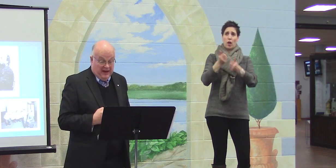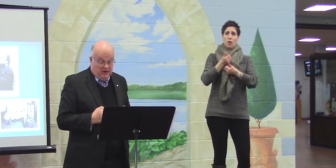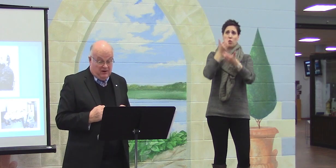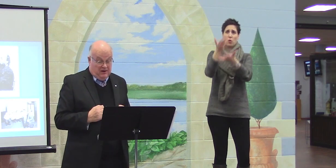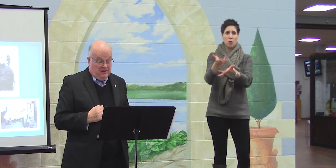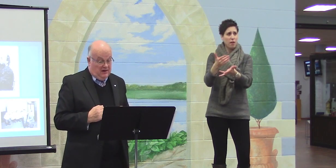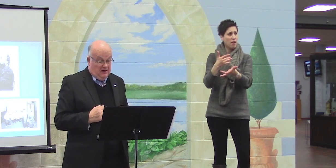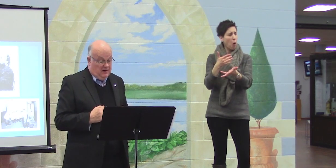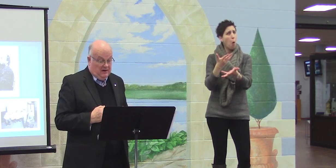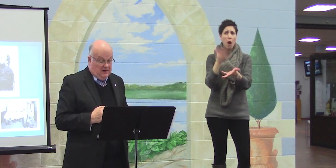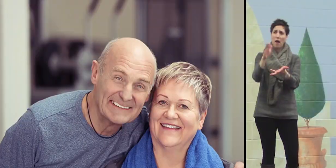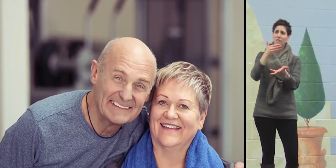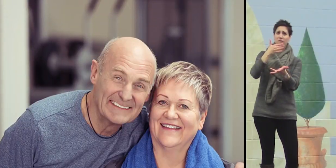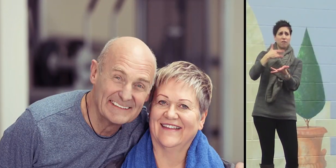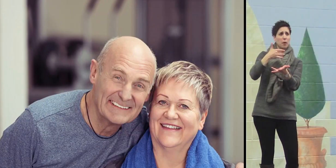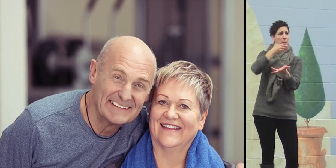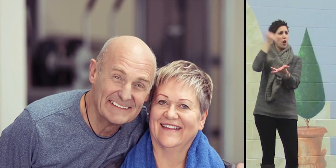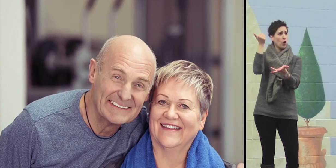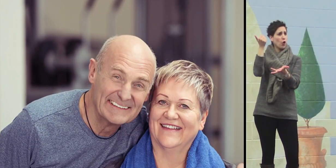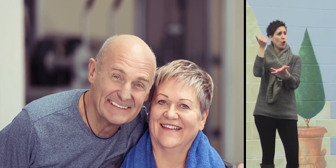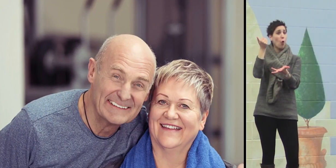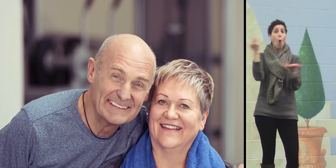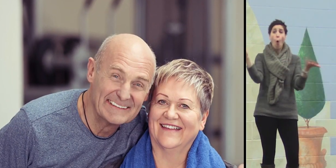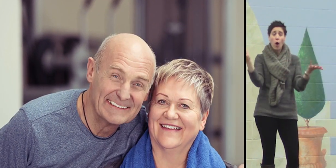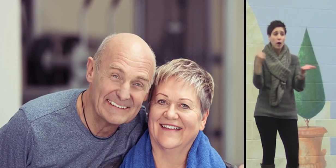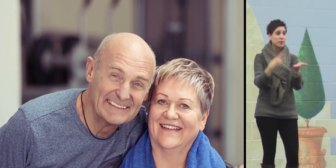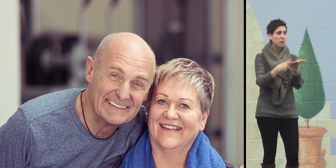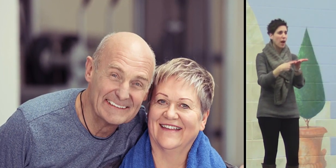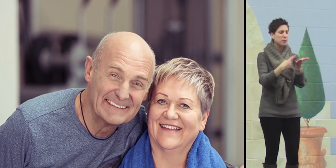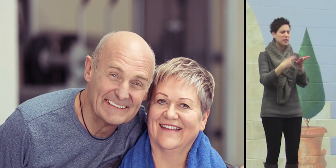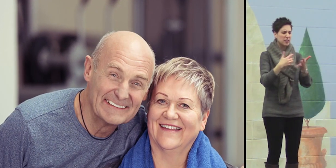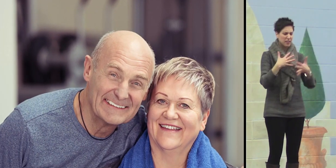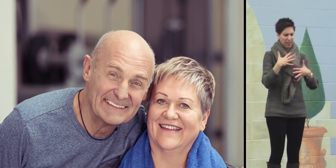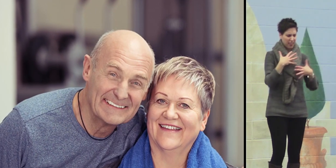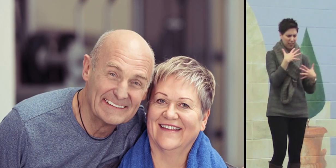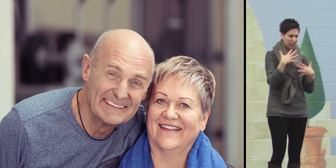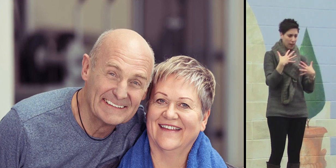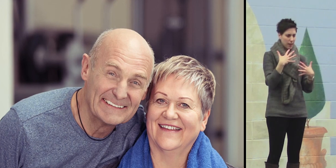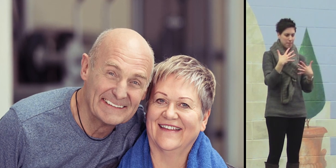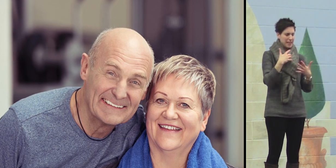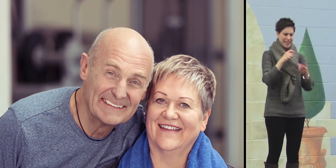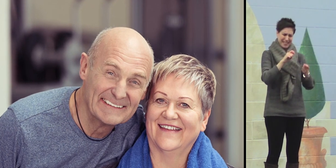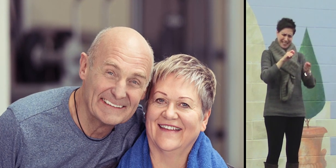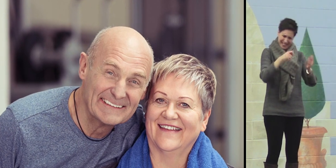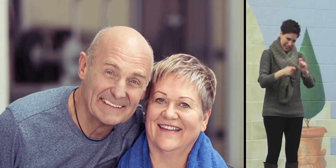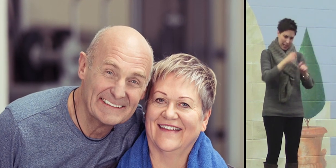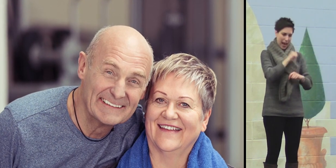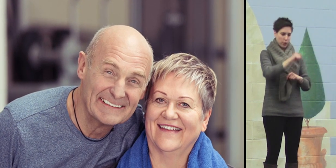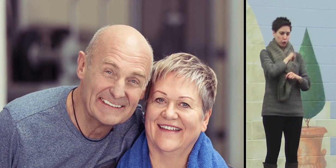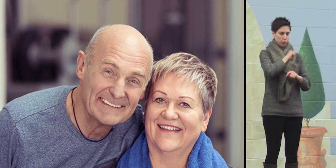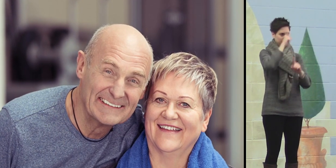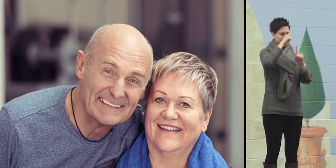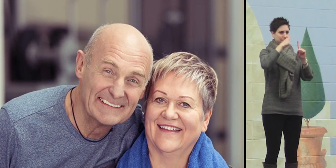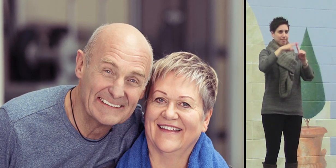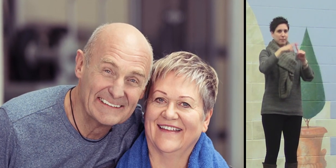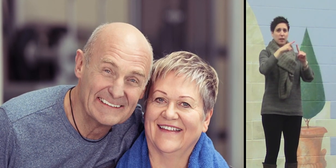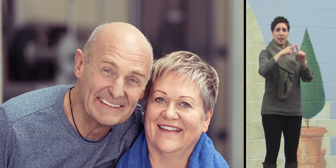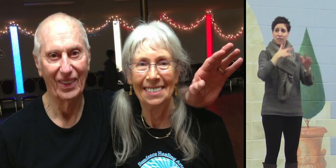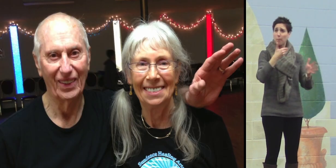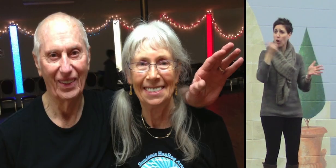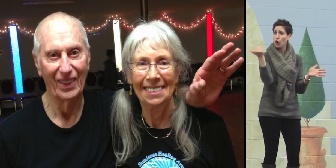feel better by just taking a positive attitude. By playing a game, a social game.